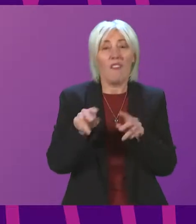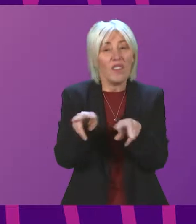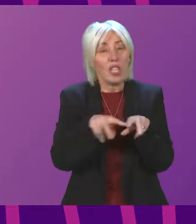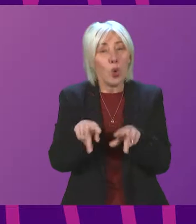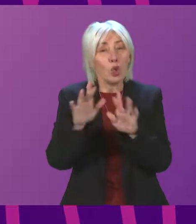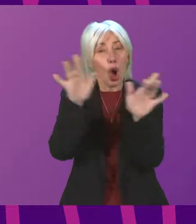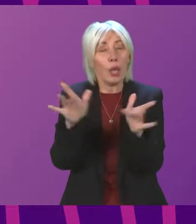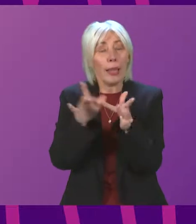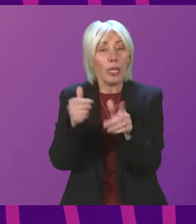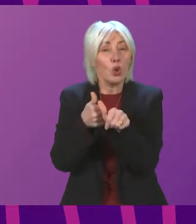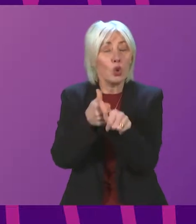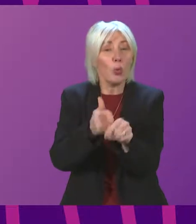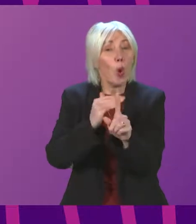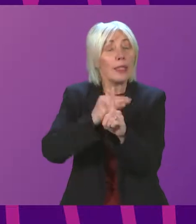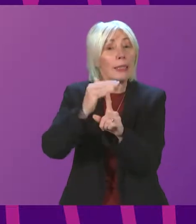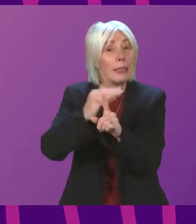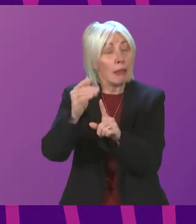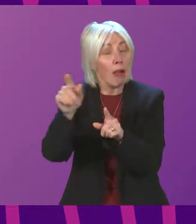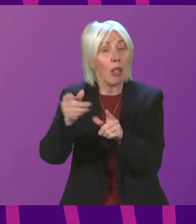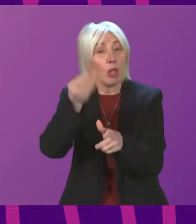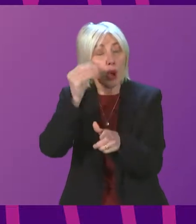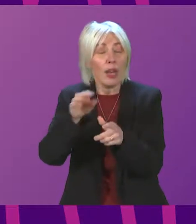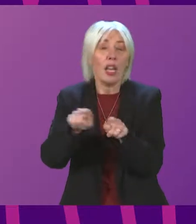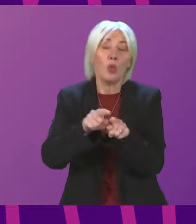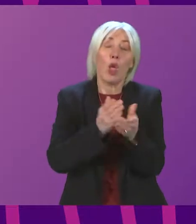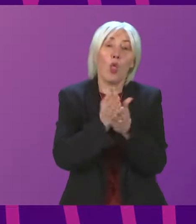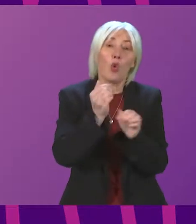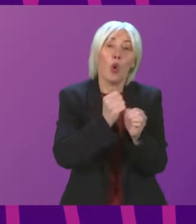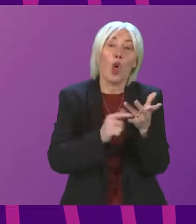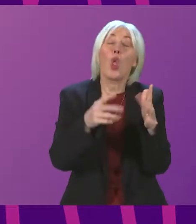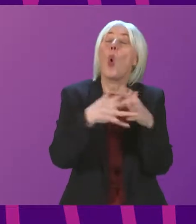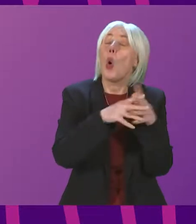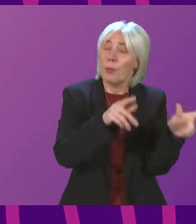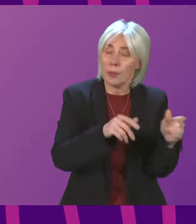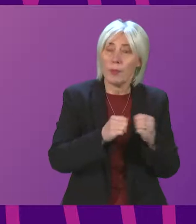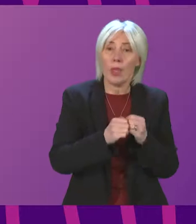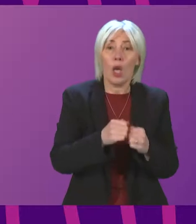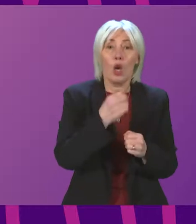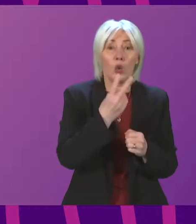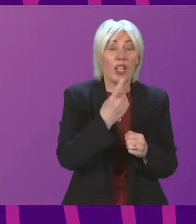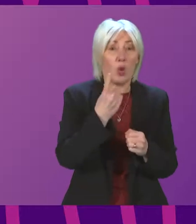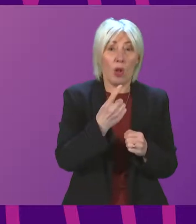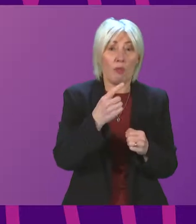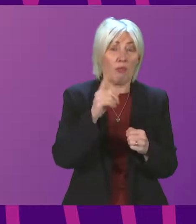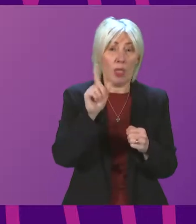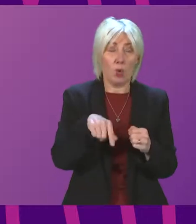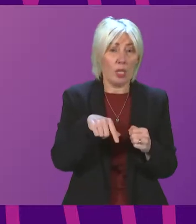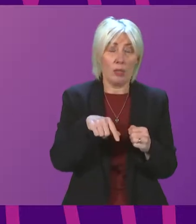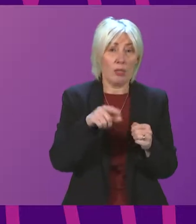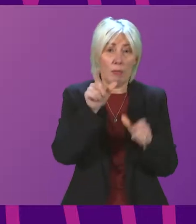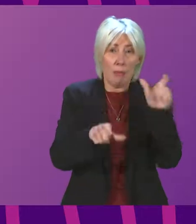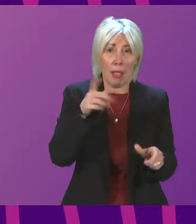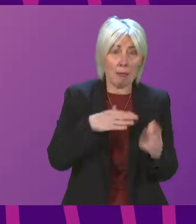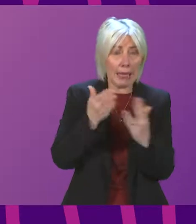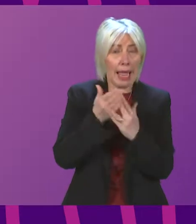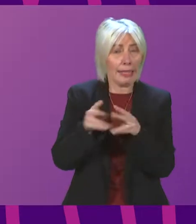to support senior phase learning via GLOW on their own local platforms. Over 21,000 unique users have already accessed these videos.